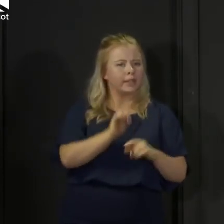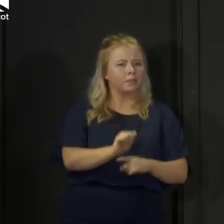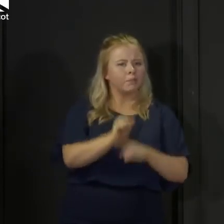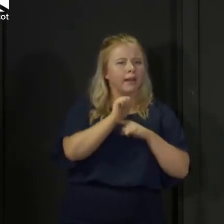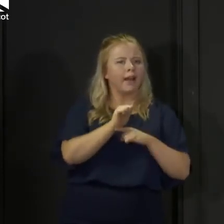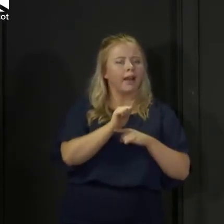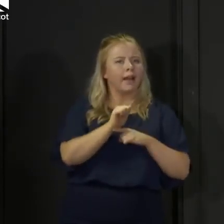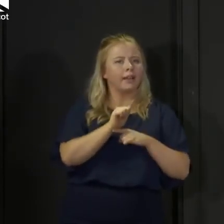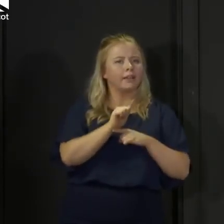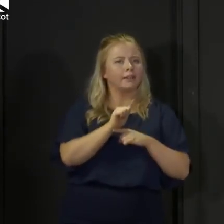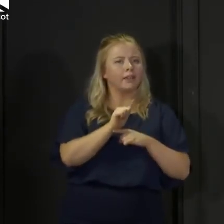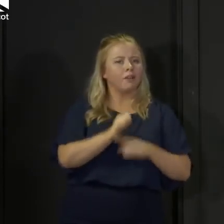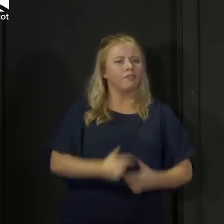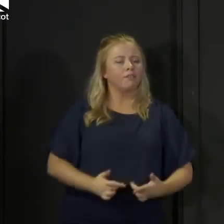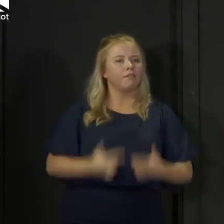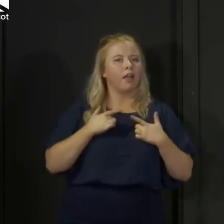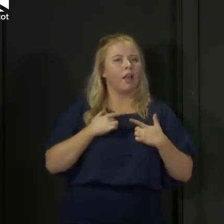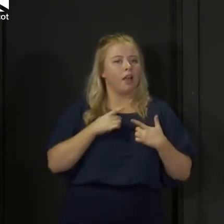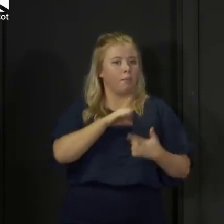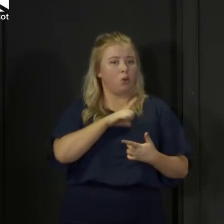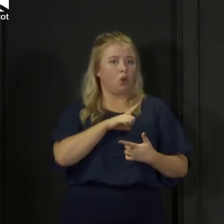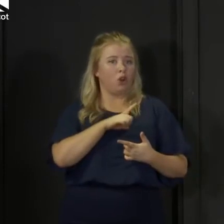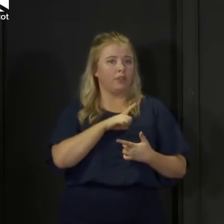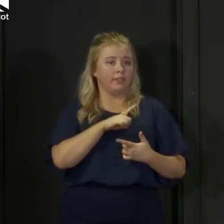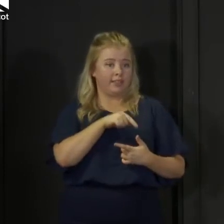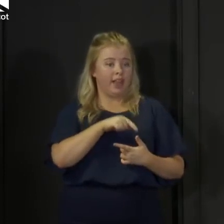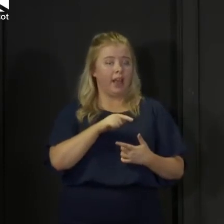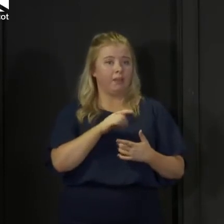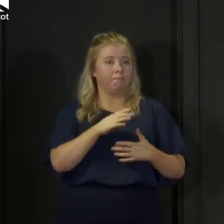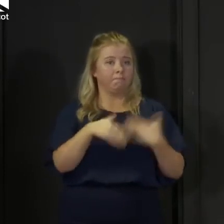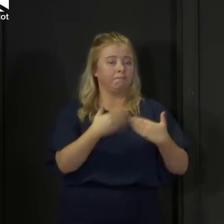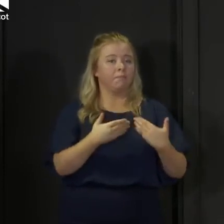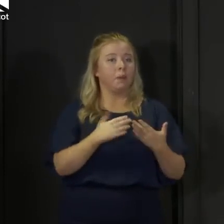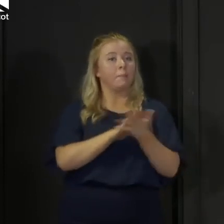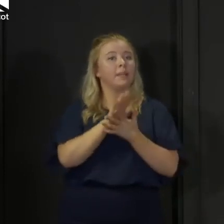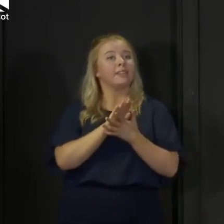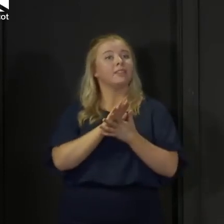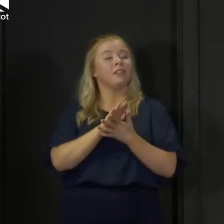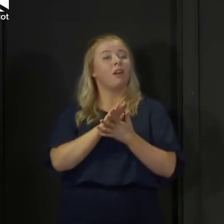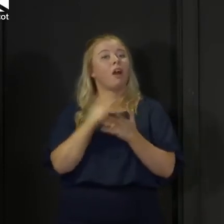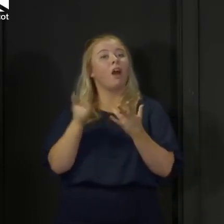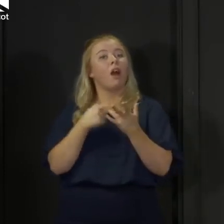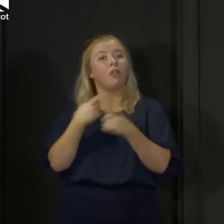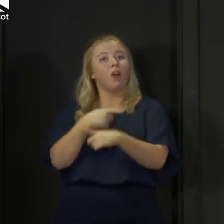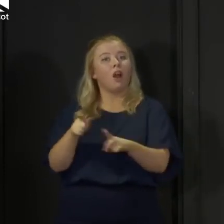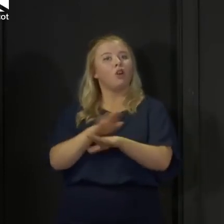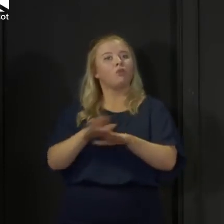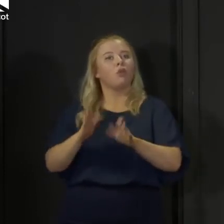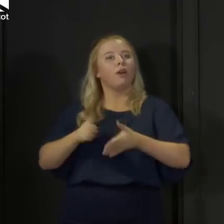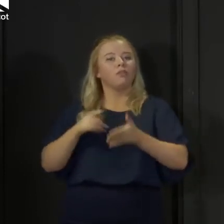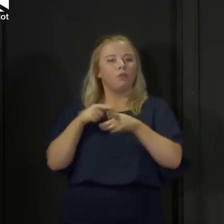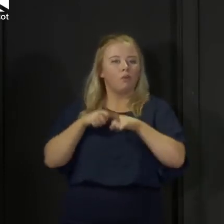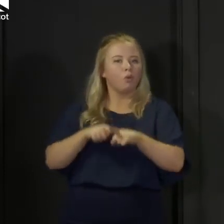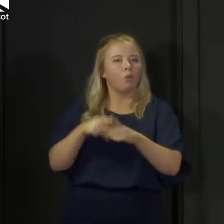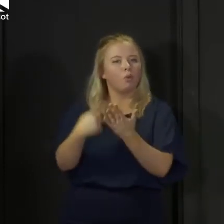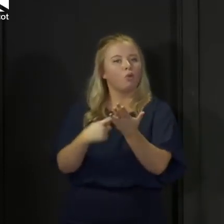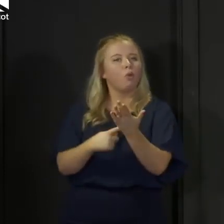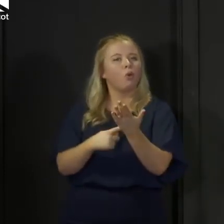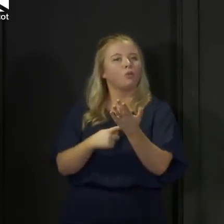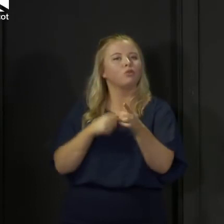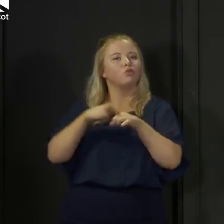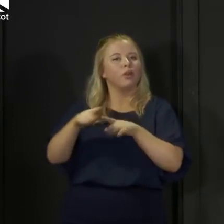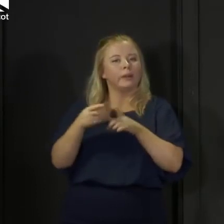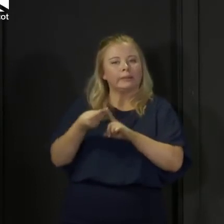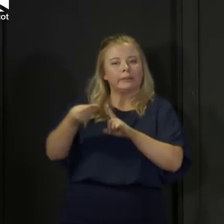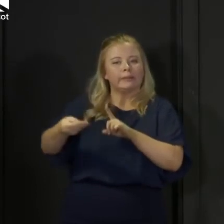to be seeded in our minds that because we've got Test and Protect, the rest of us don't have to continue to do things to suppress the virus.